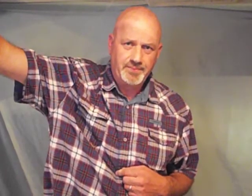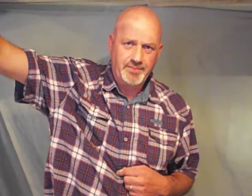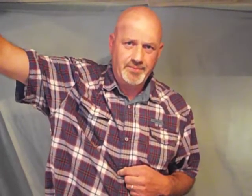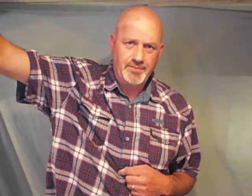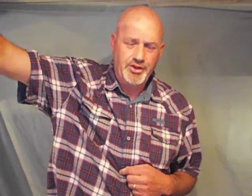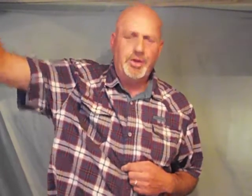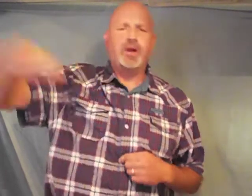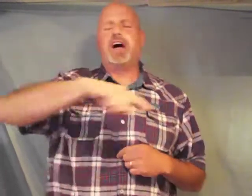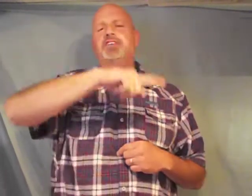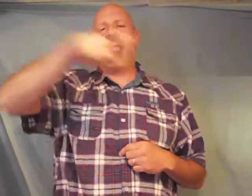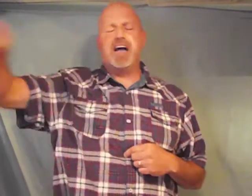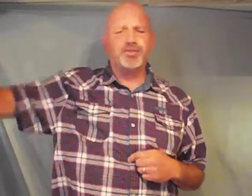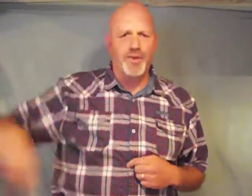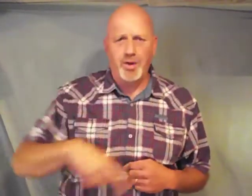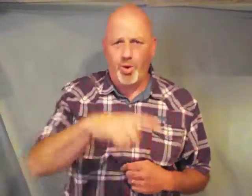you love everyone